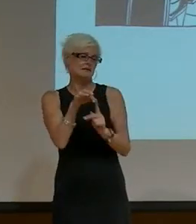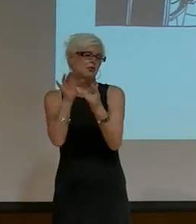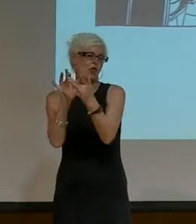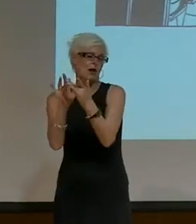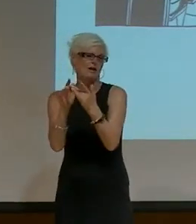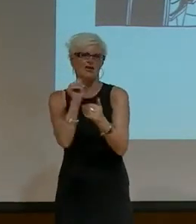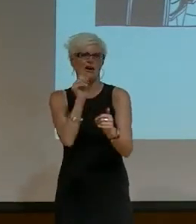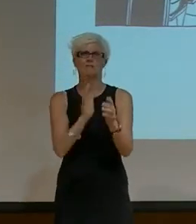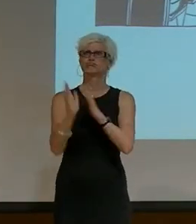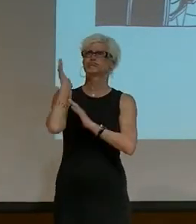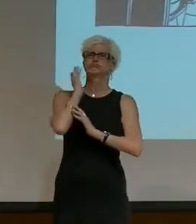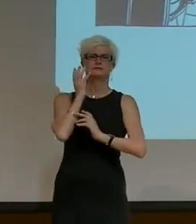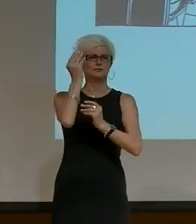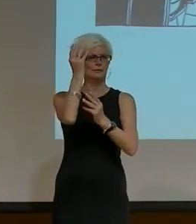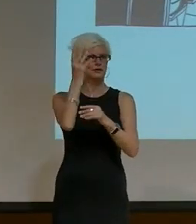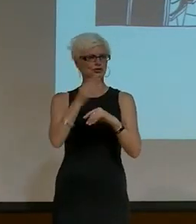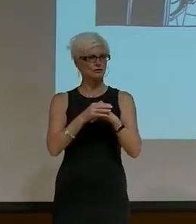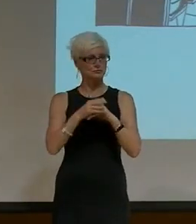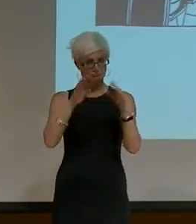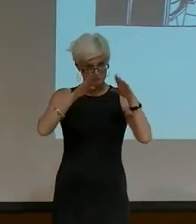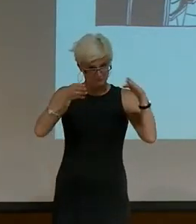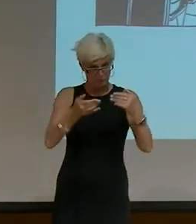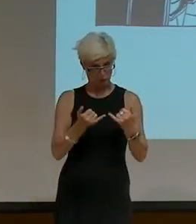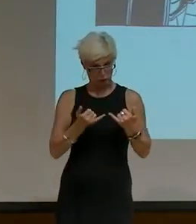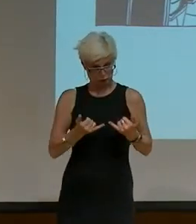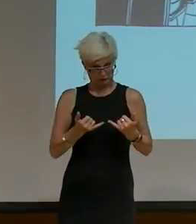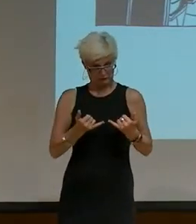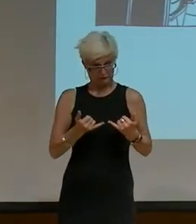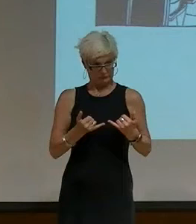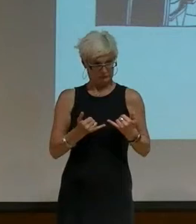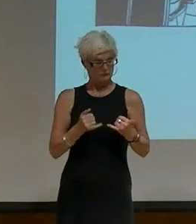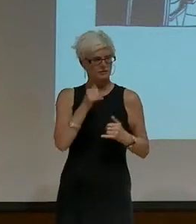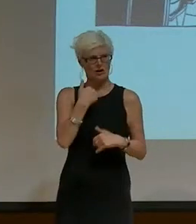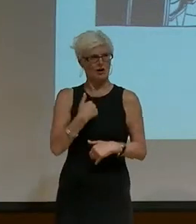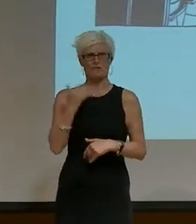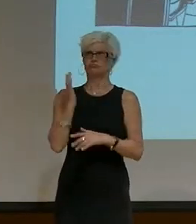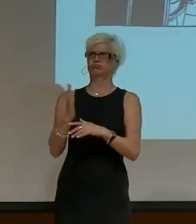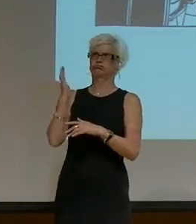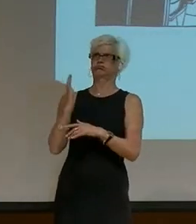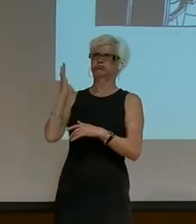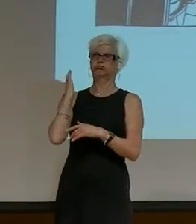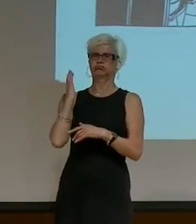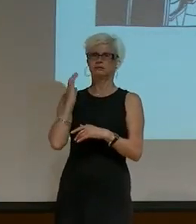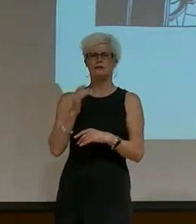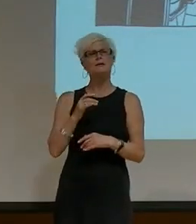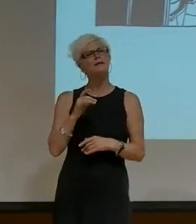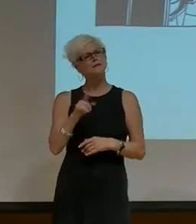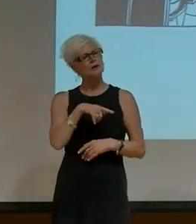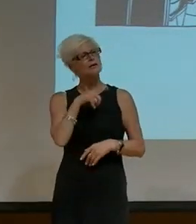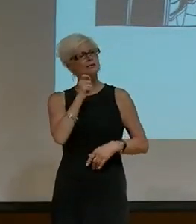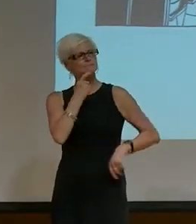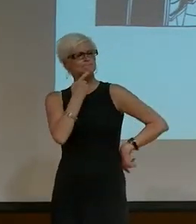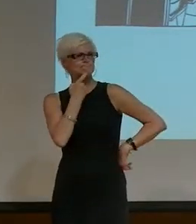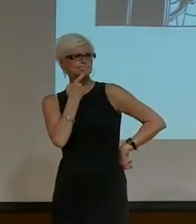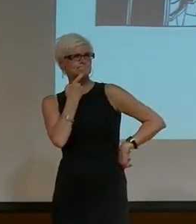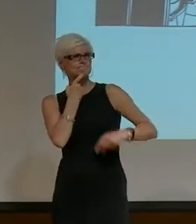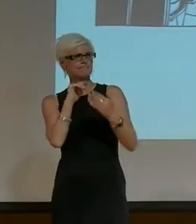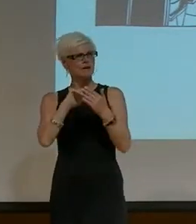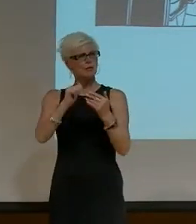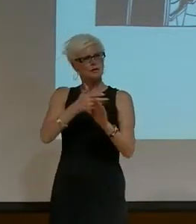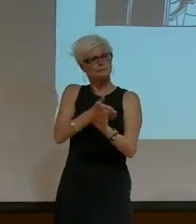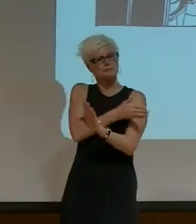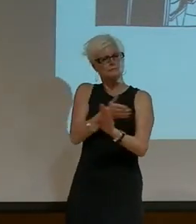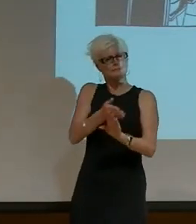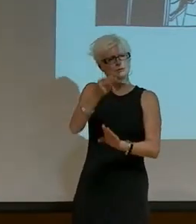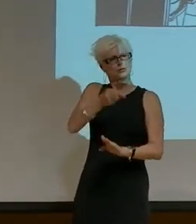All studies on asexuality focus on the current historical moment. It is therefore interesting to ask, how can we look for asexuality